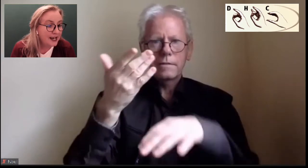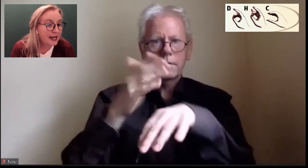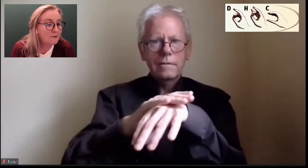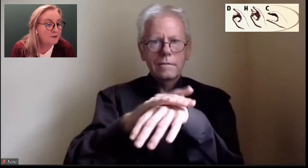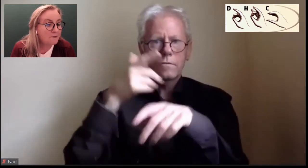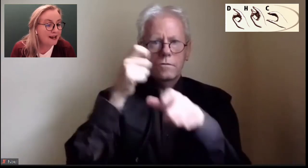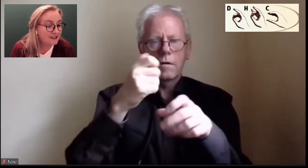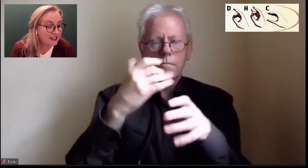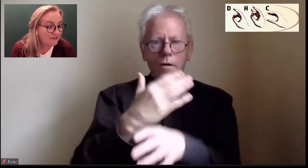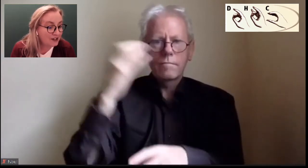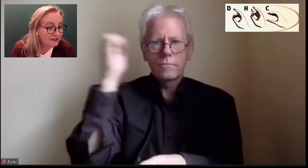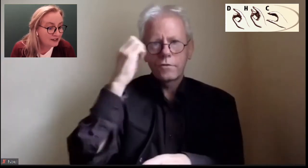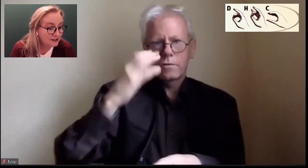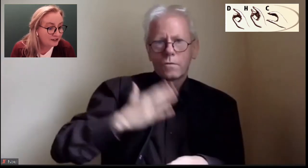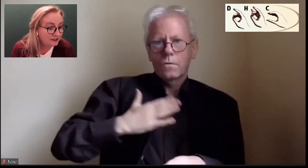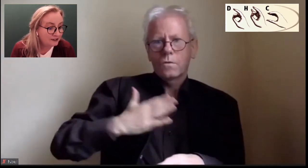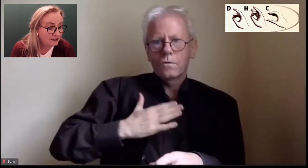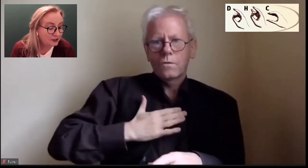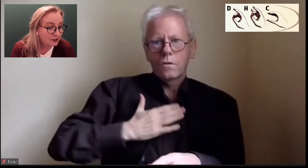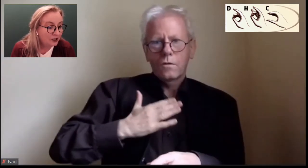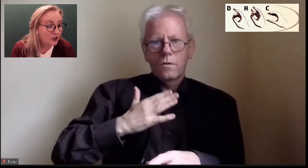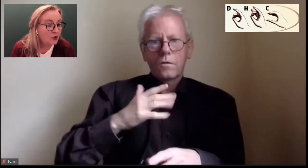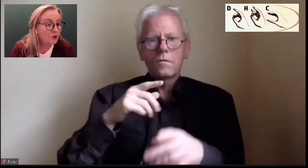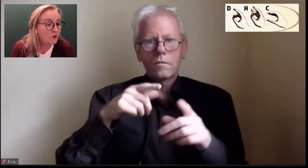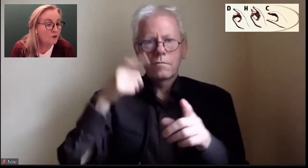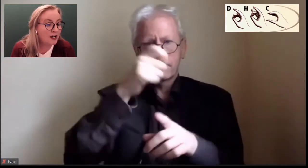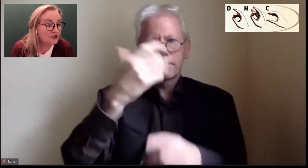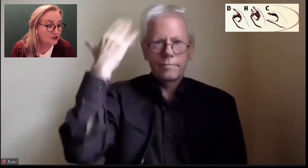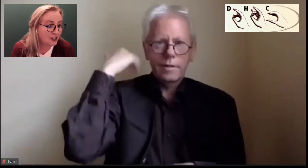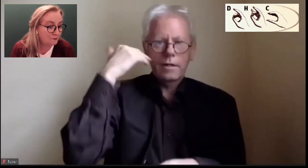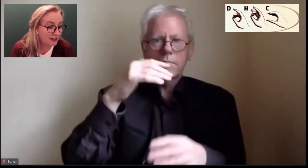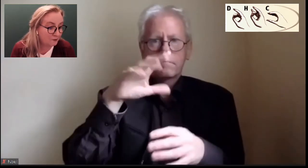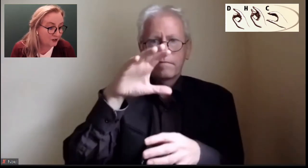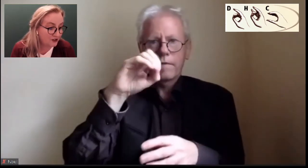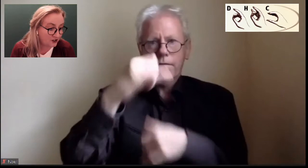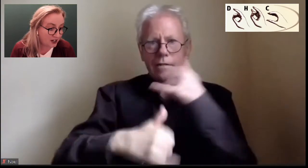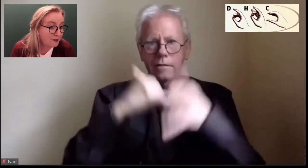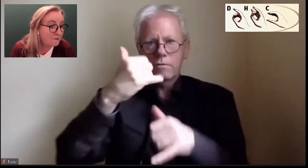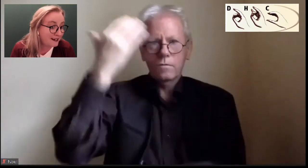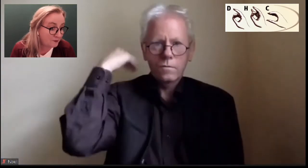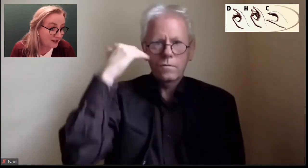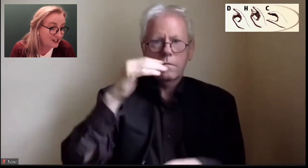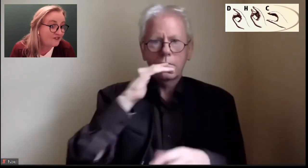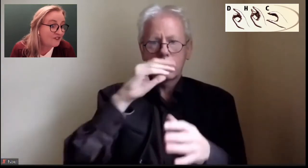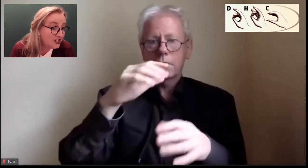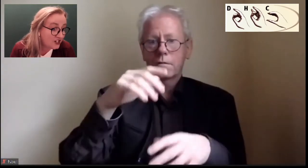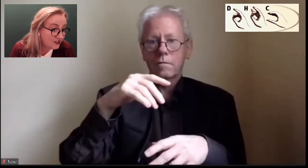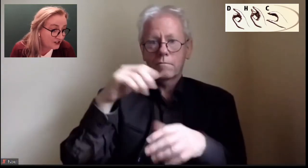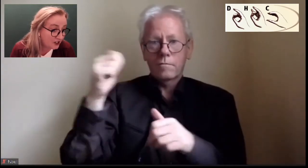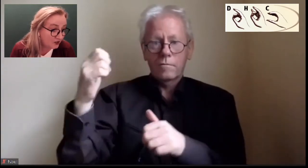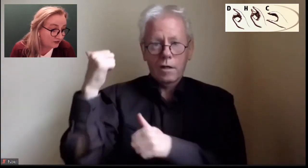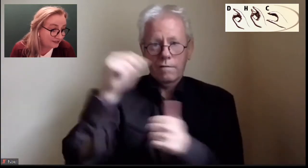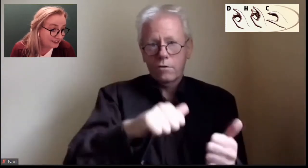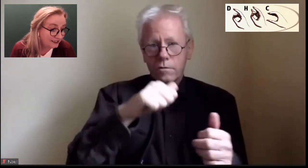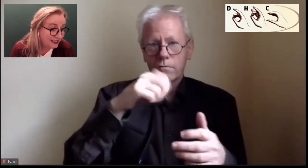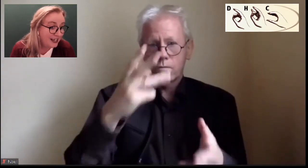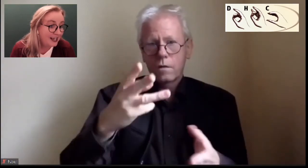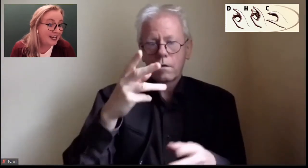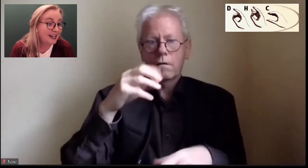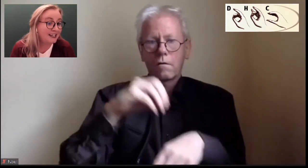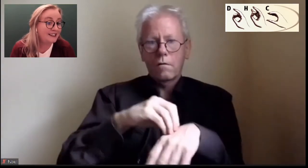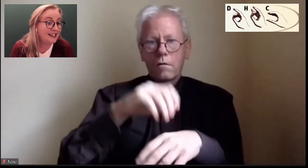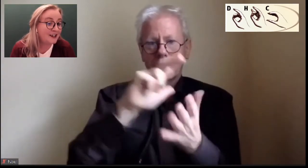Eamon MacDevitt, who was shot by the British Army back in the past, 50 years ago.